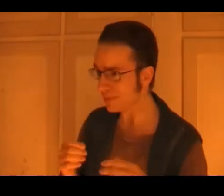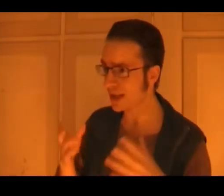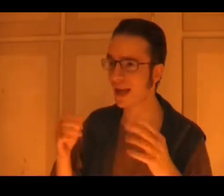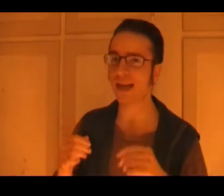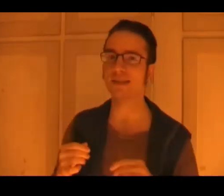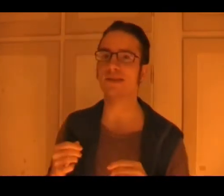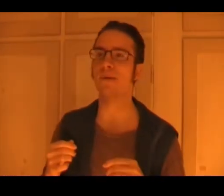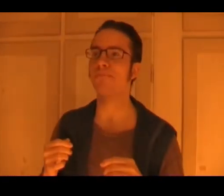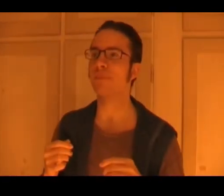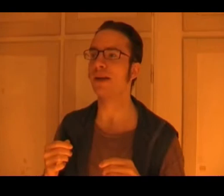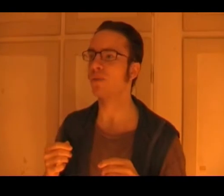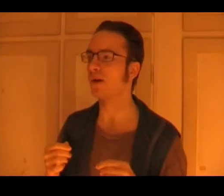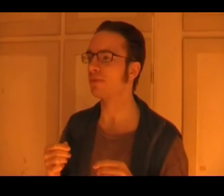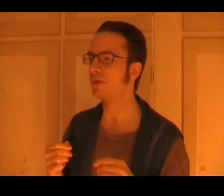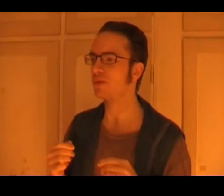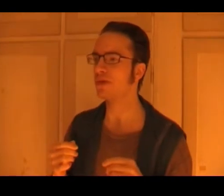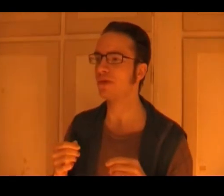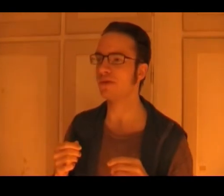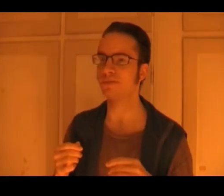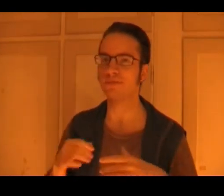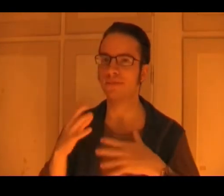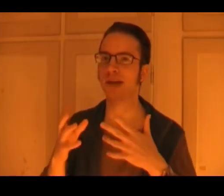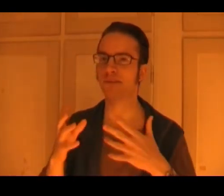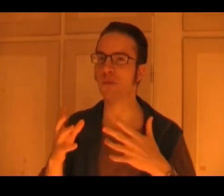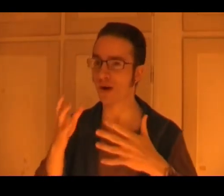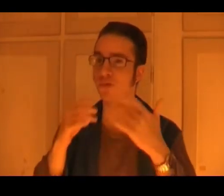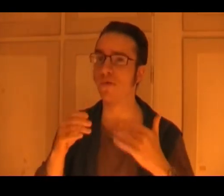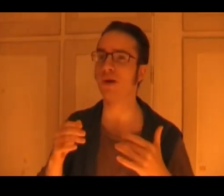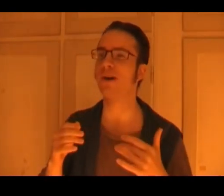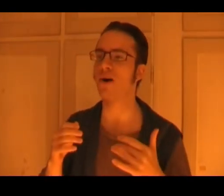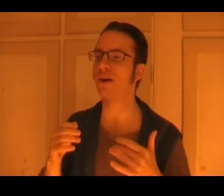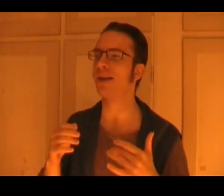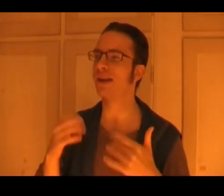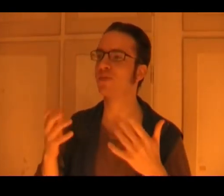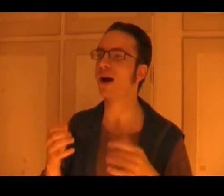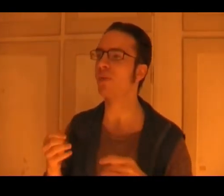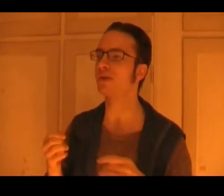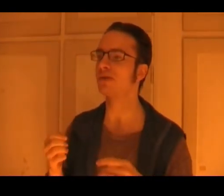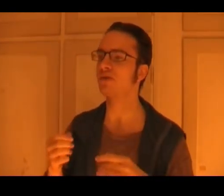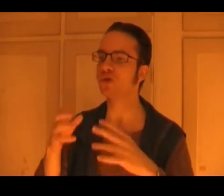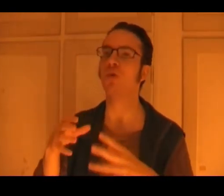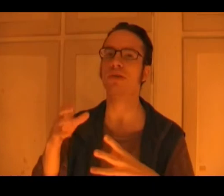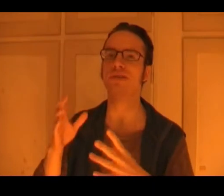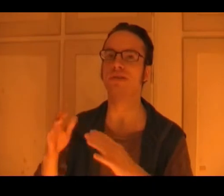I guess, um, they didn't wanna, they wanted to avoid the R rating, and that's why it wasn't Gordon's